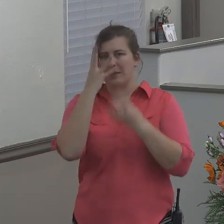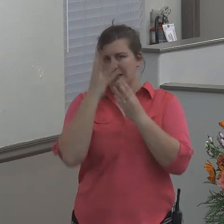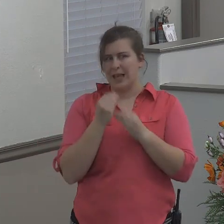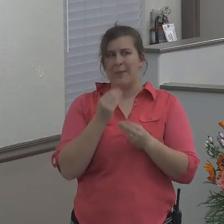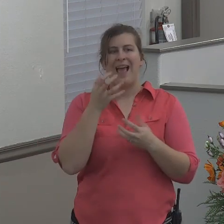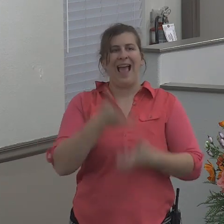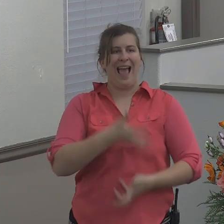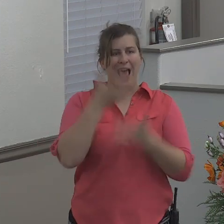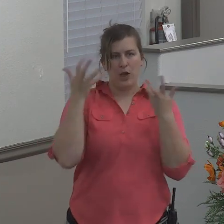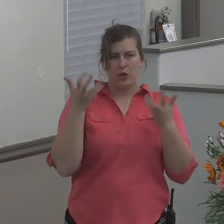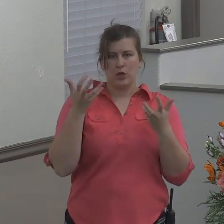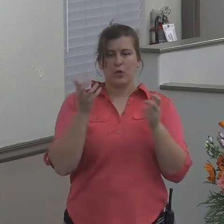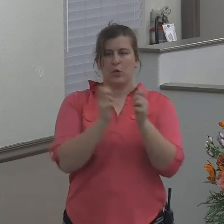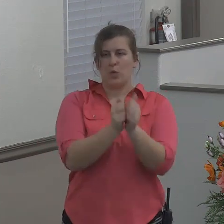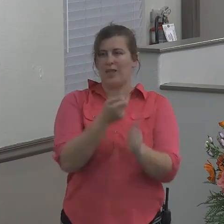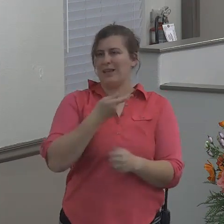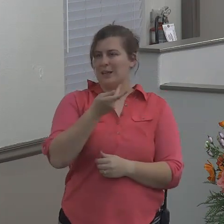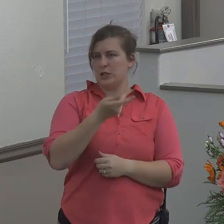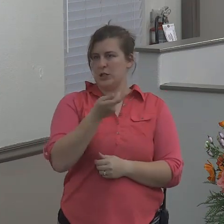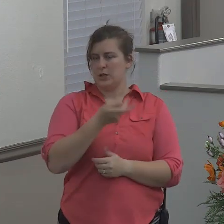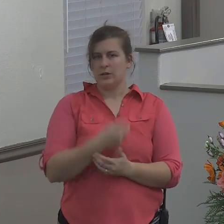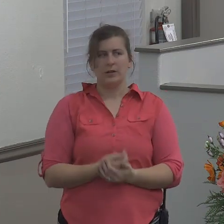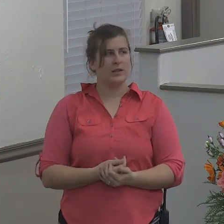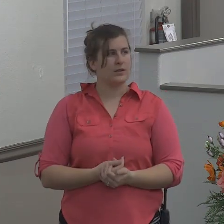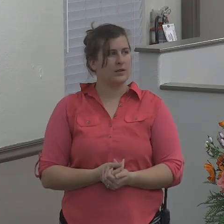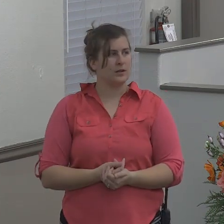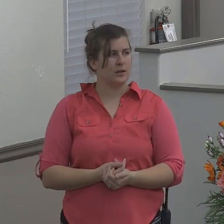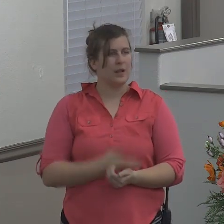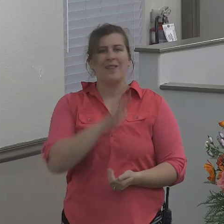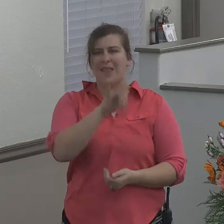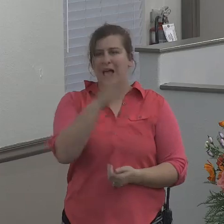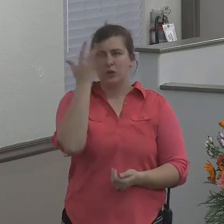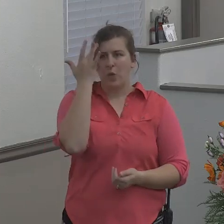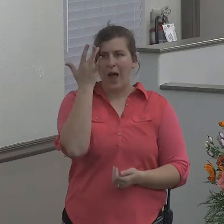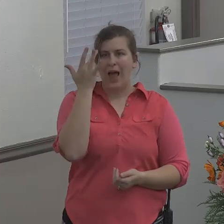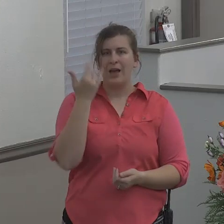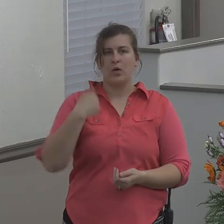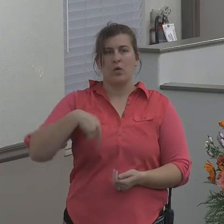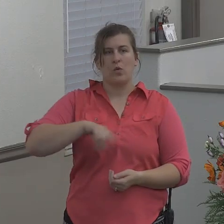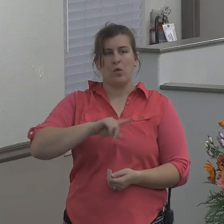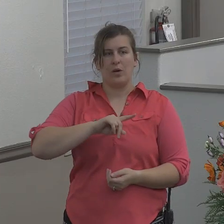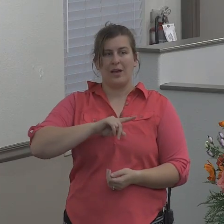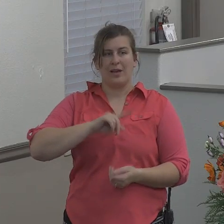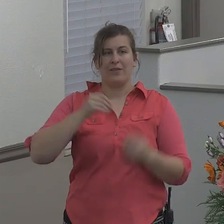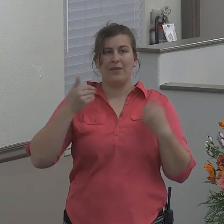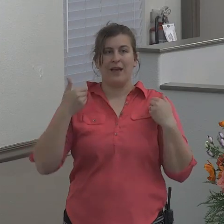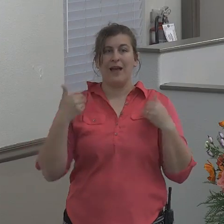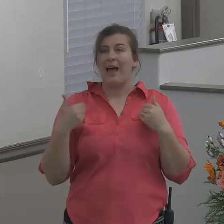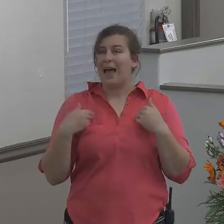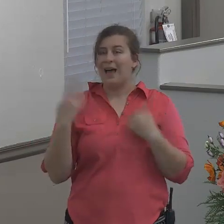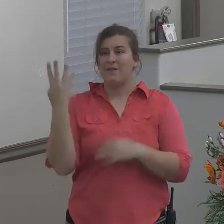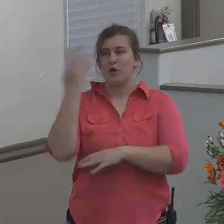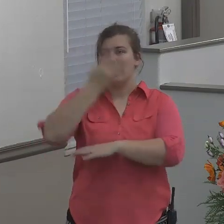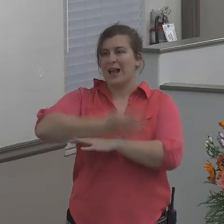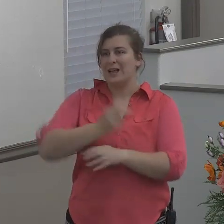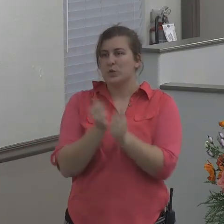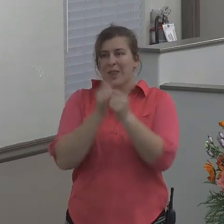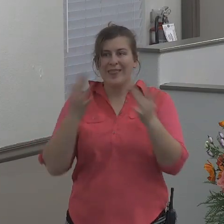That's why, as of tonight, we've been going on four days without any sleep.